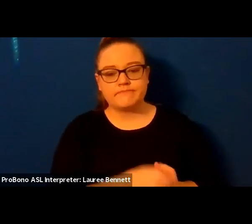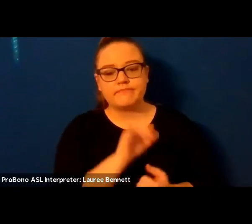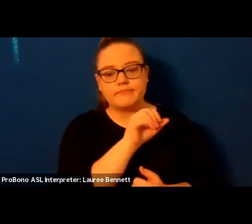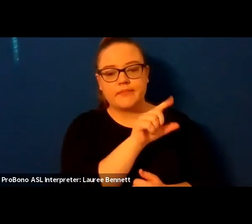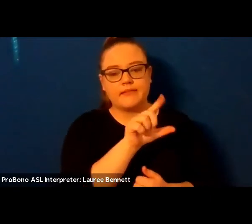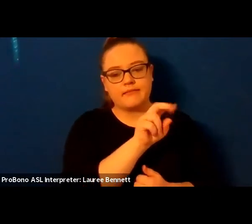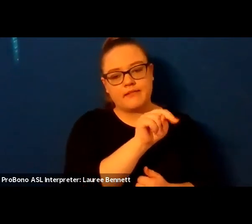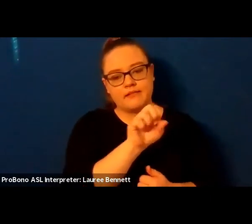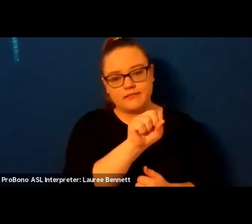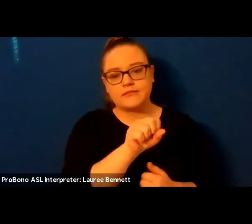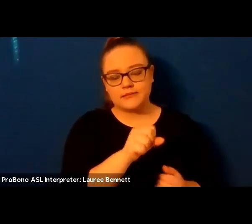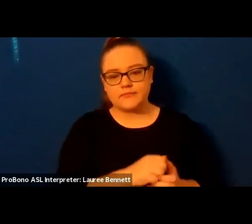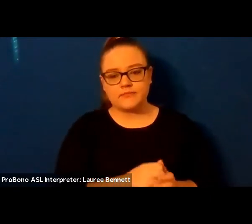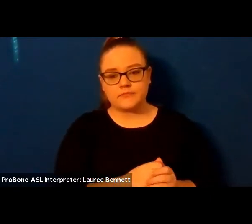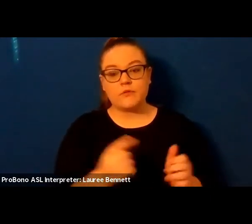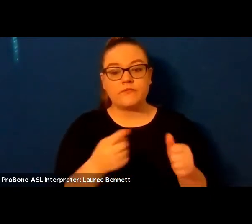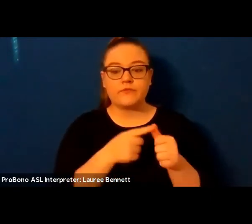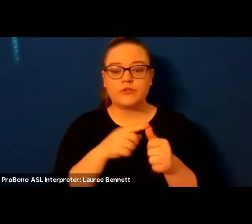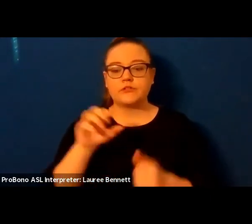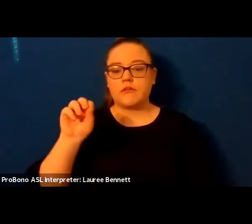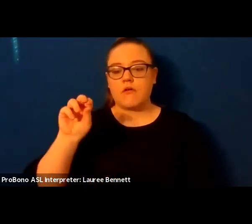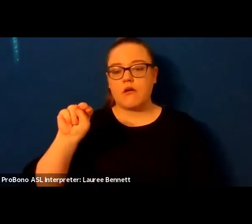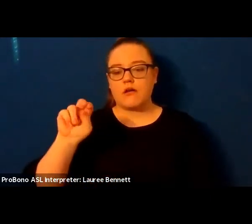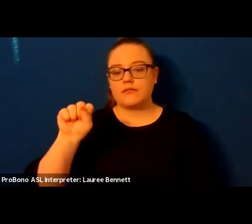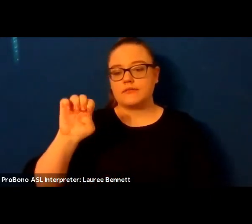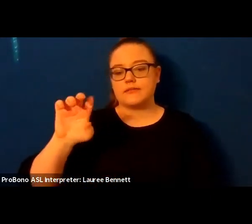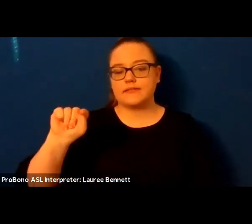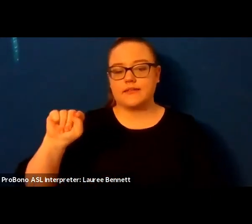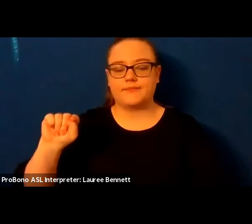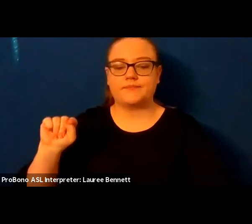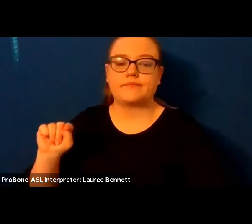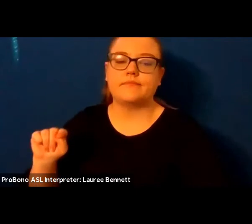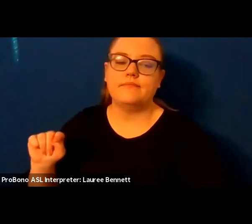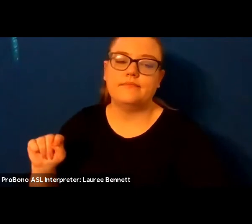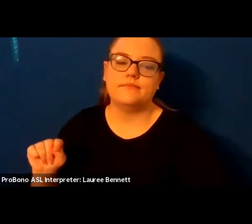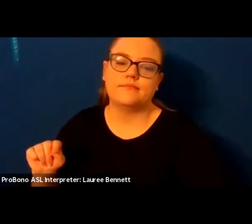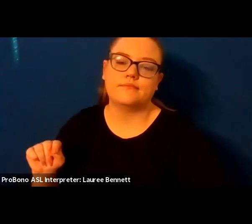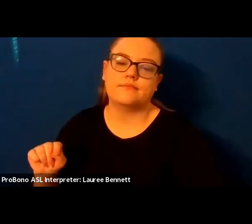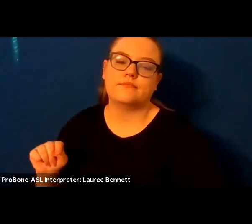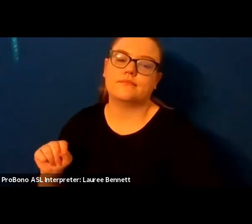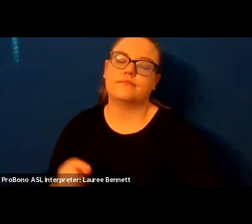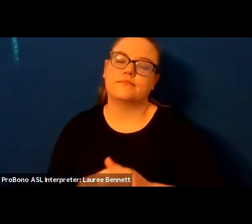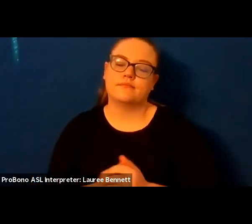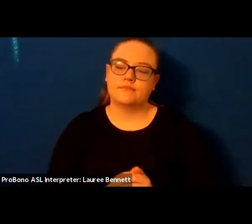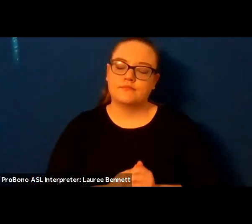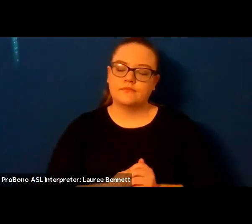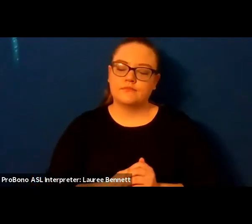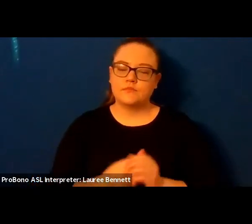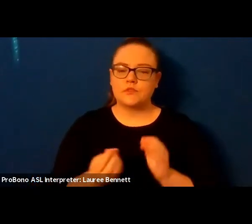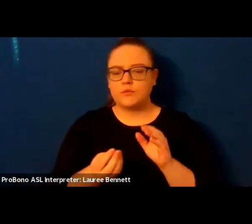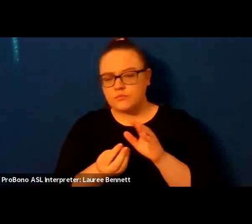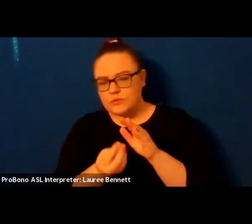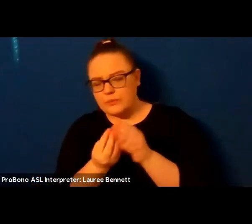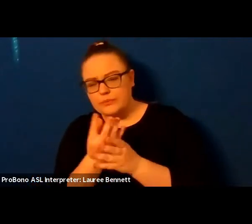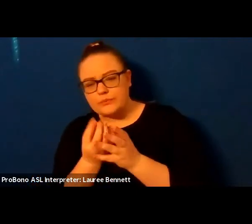a poem that's called onset late snow and after the orchard tamed